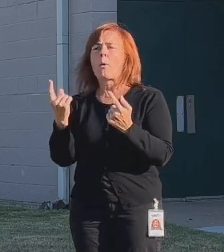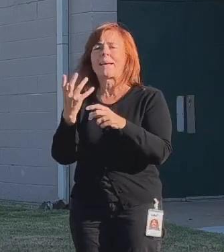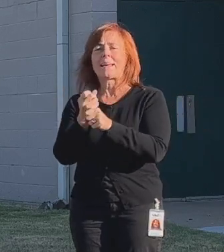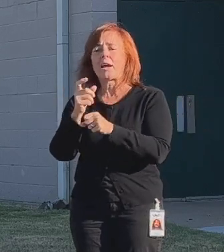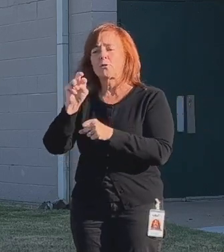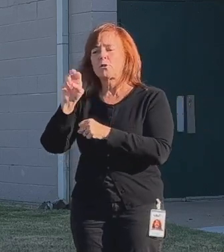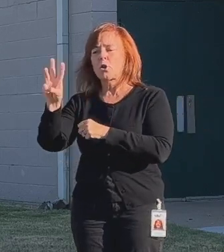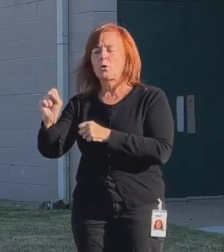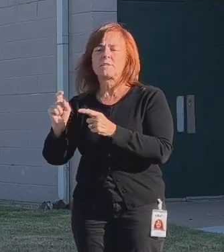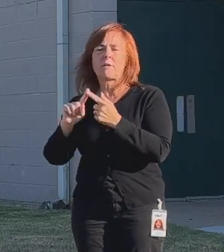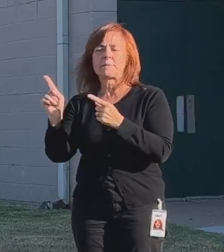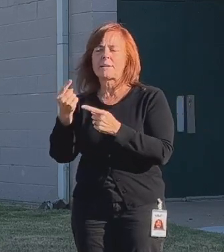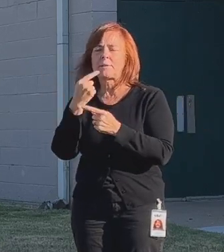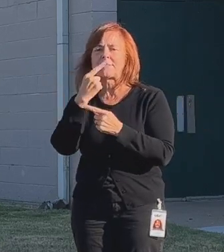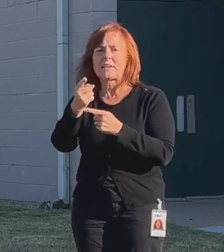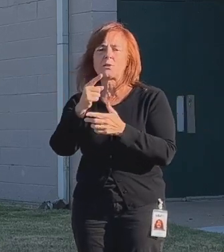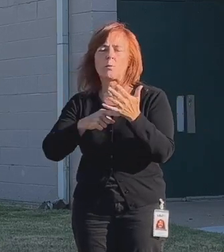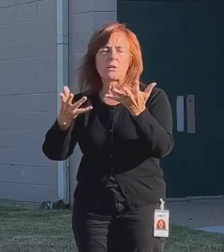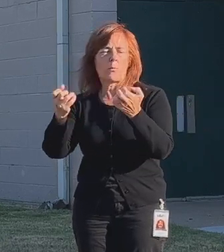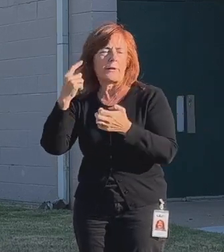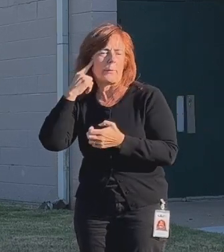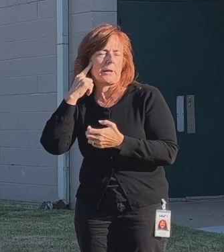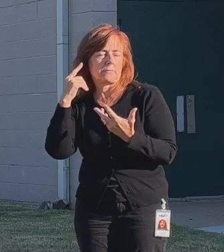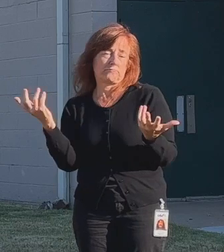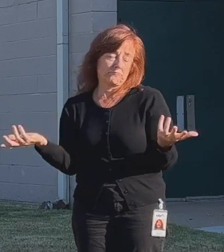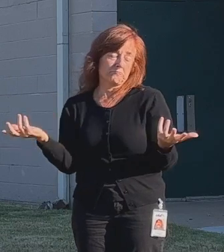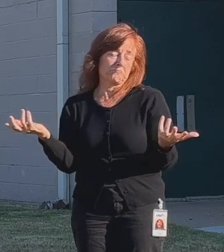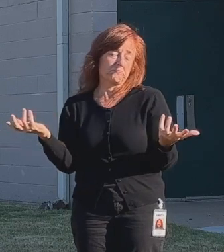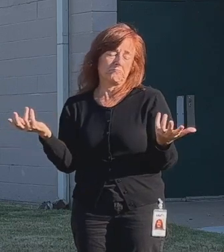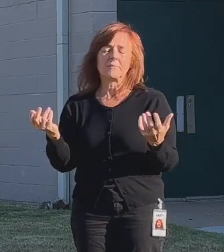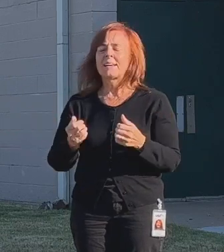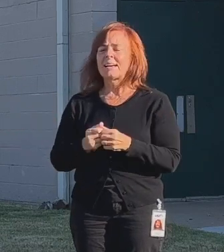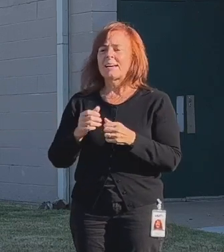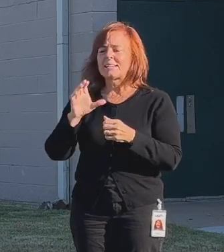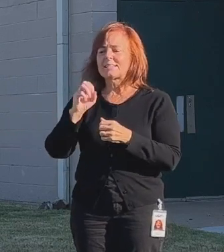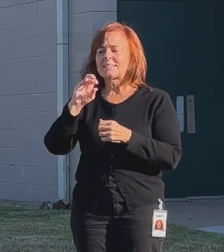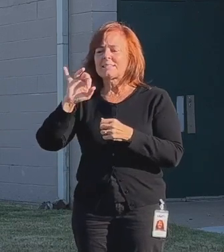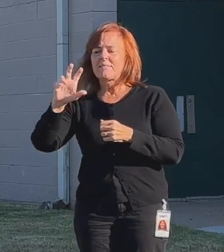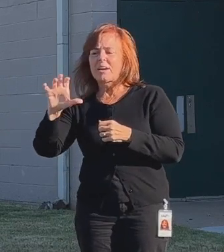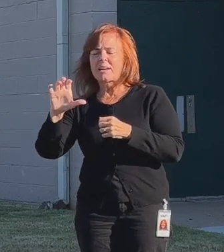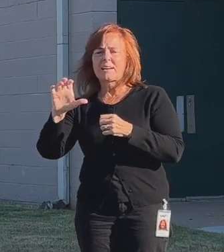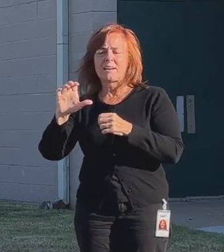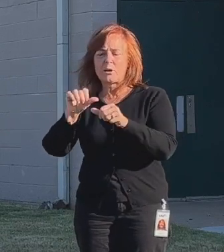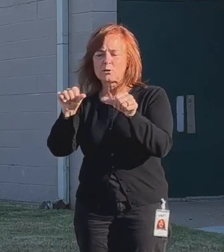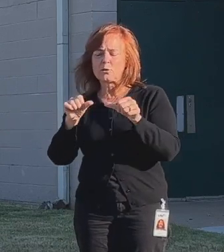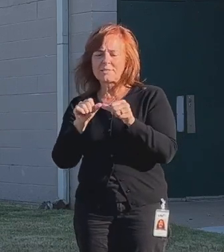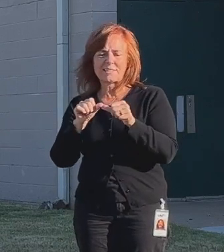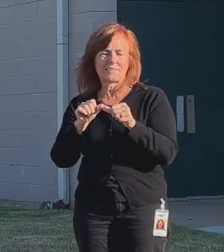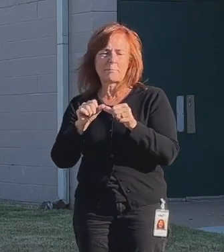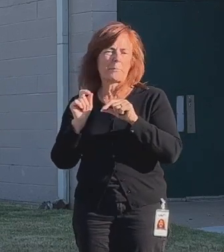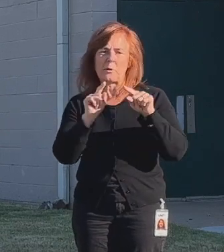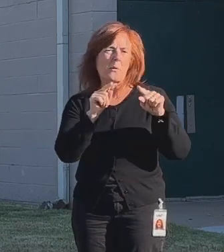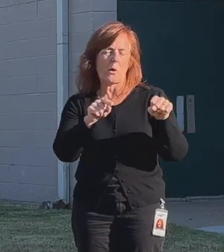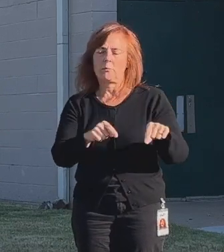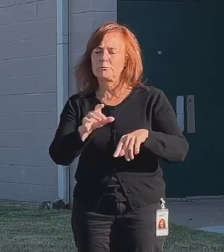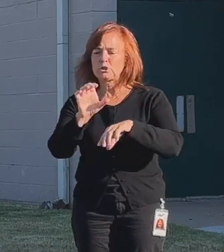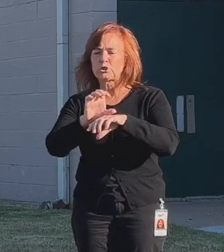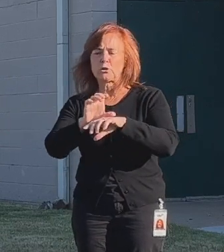your news from somebody who's going to tell you what you want to hear. Civic Association attendance is down. Church